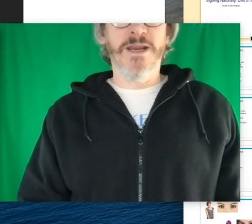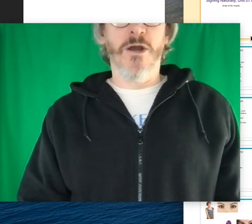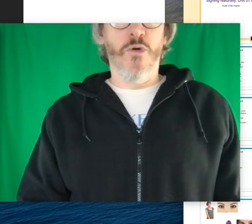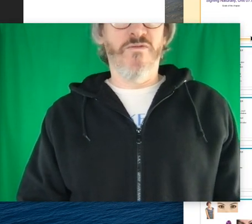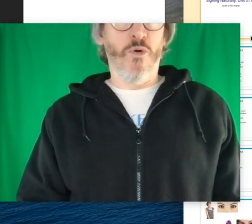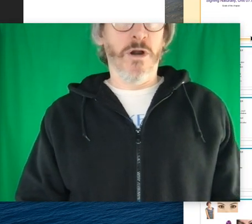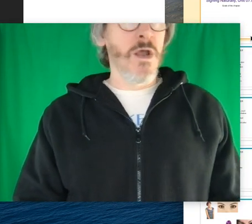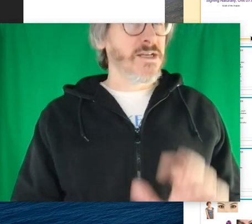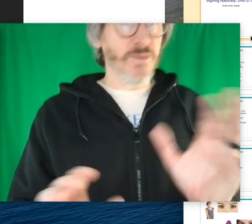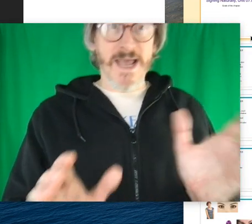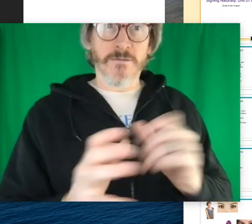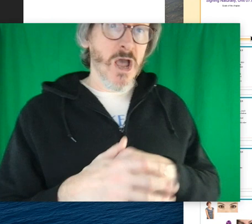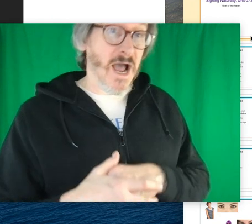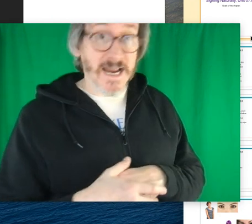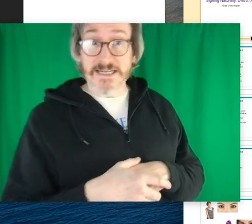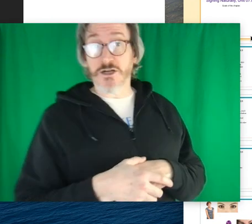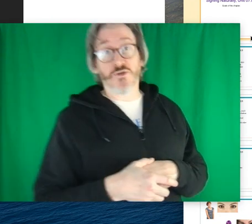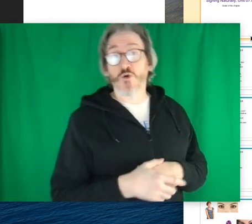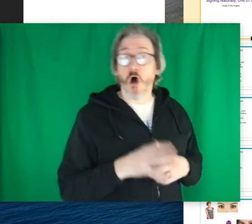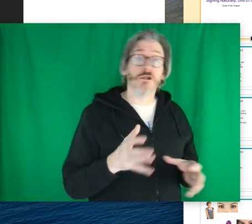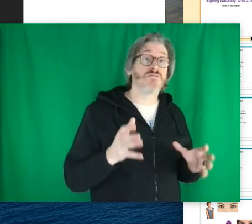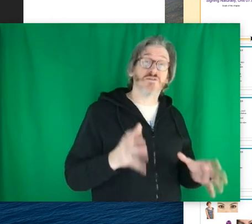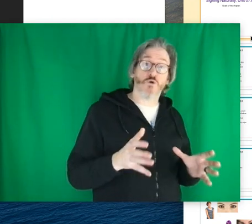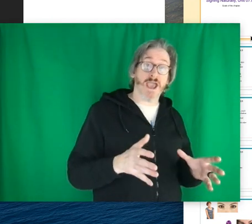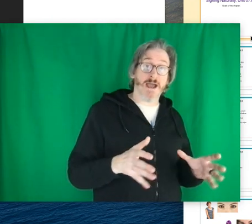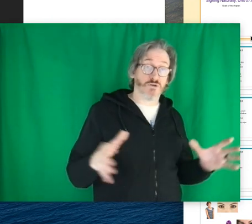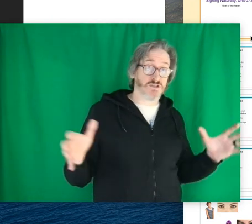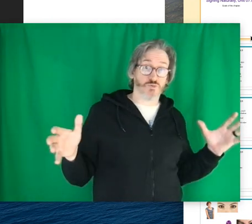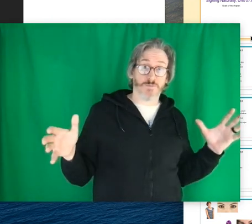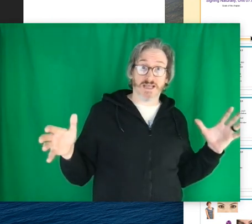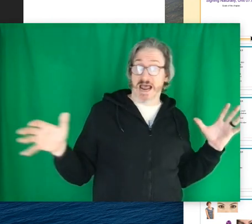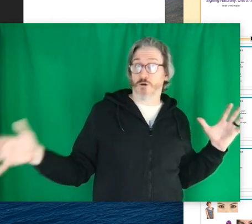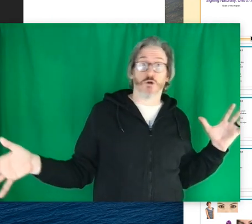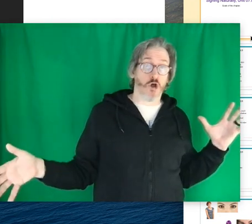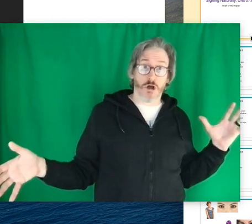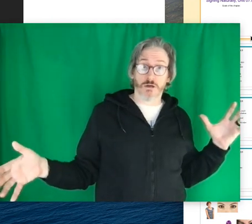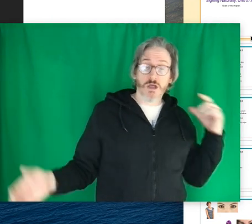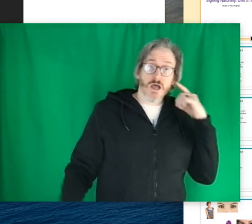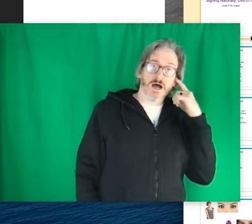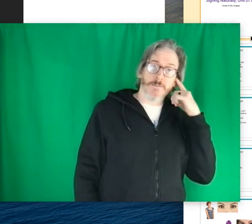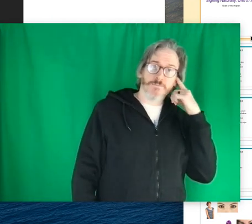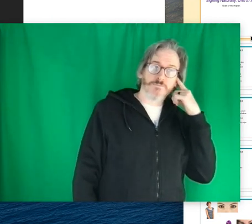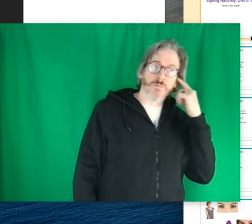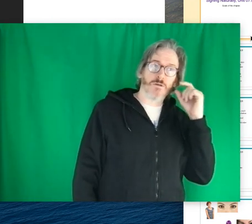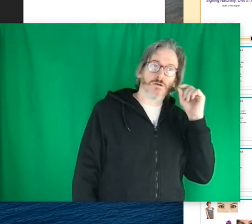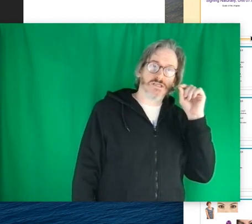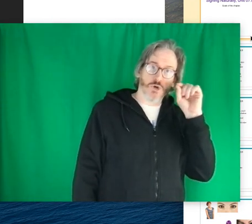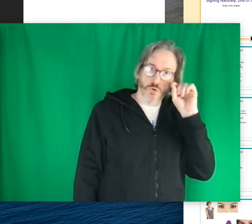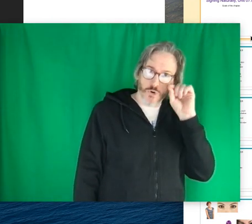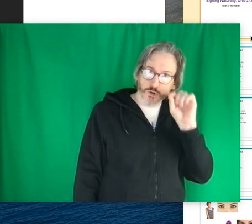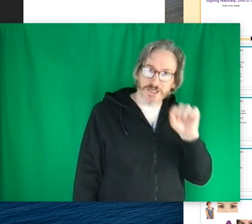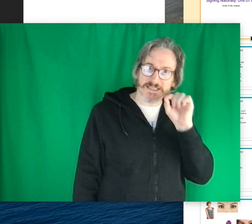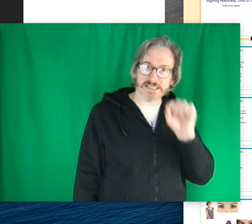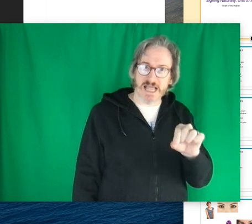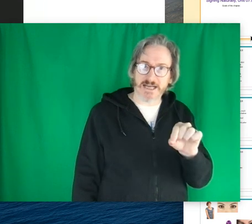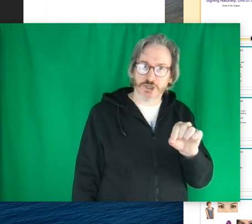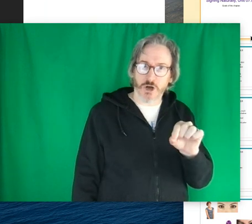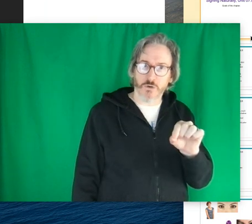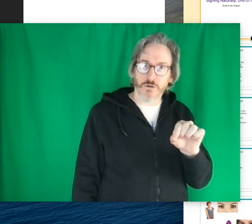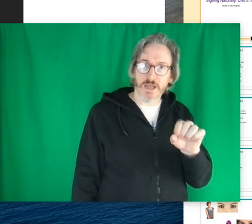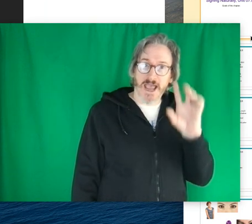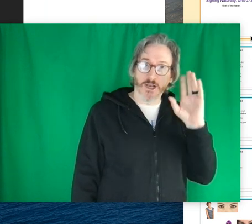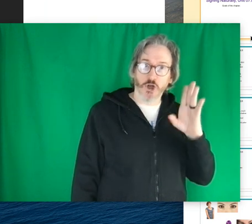7.04 so again i didn't go through all of the vocab or this would be an hour long um so look at the